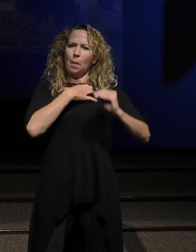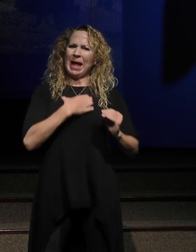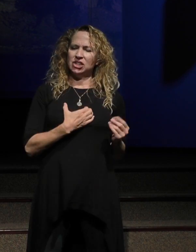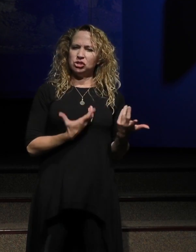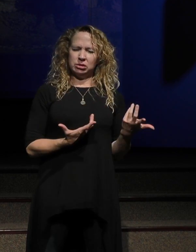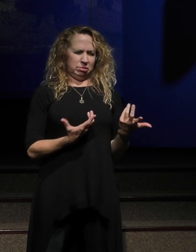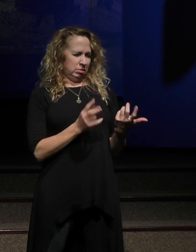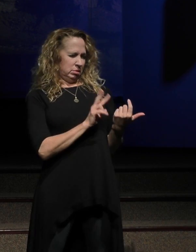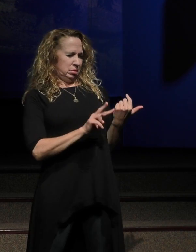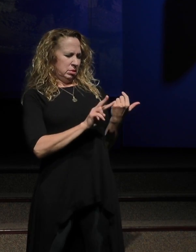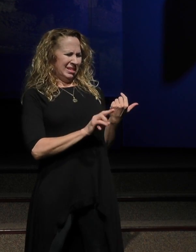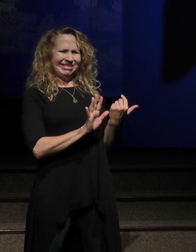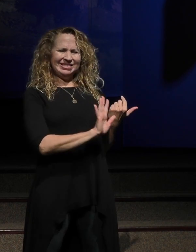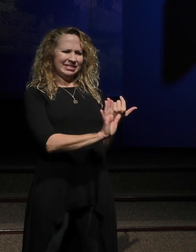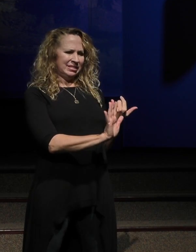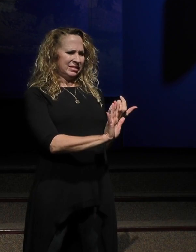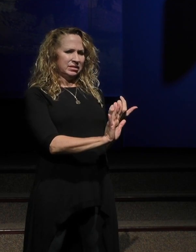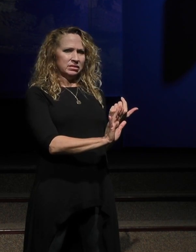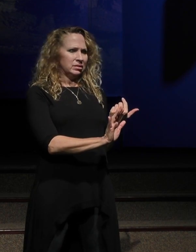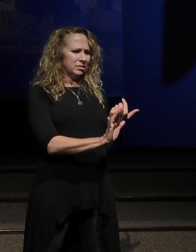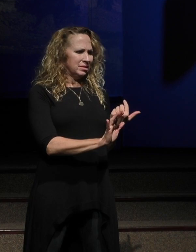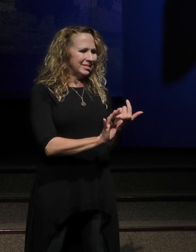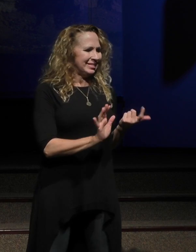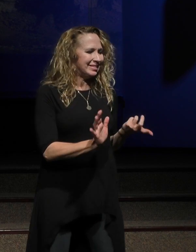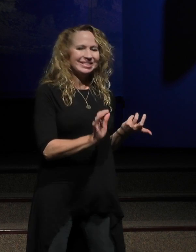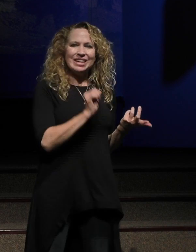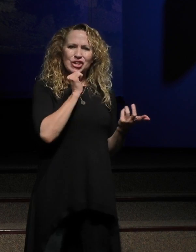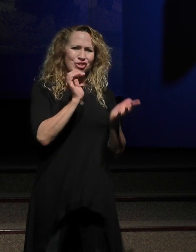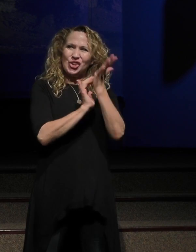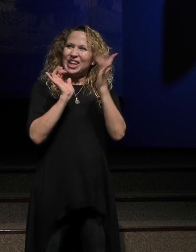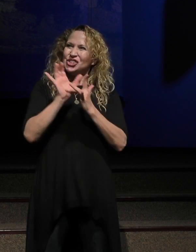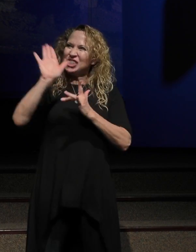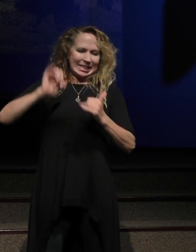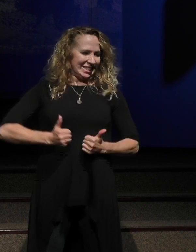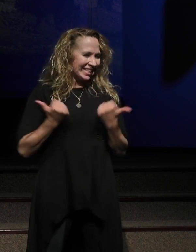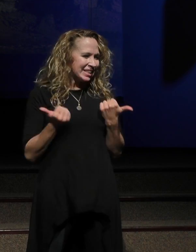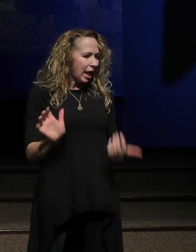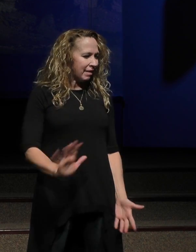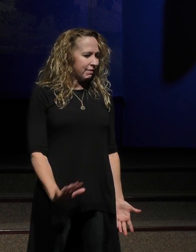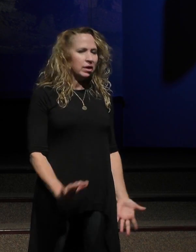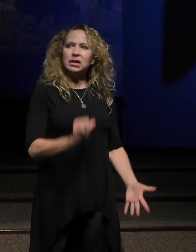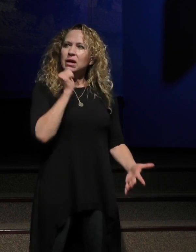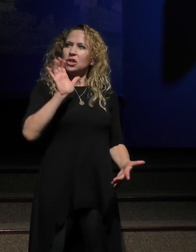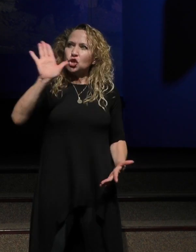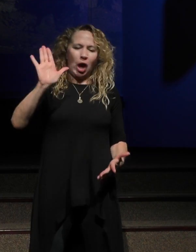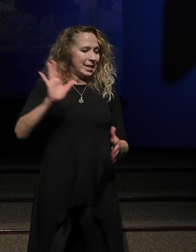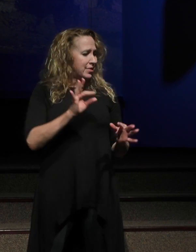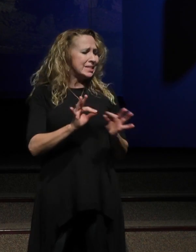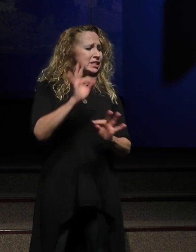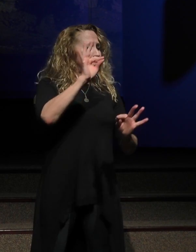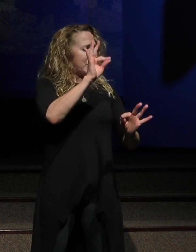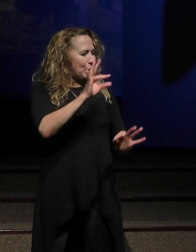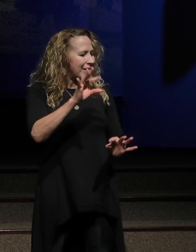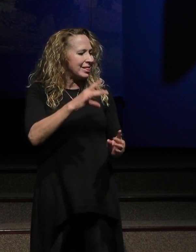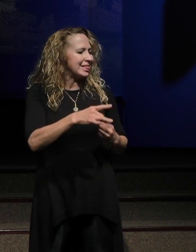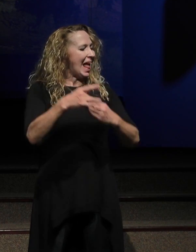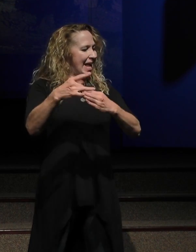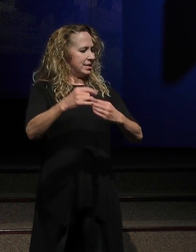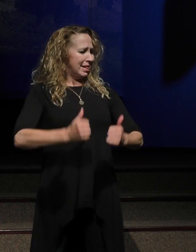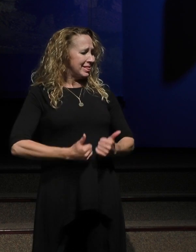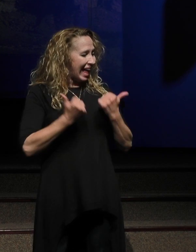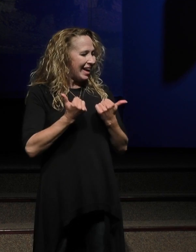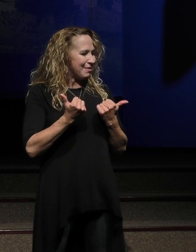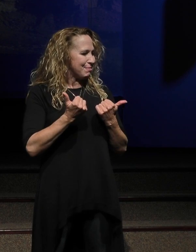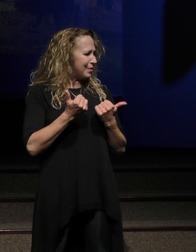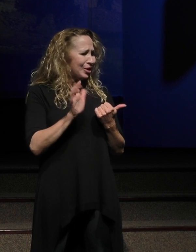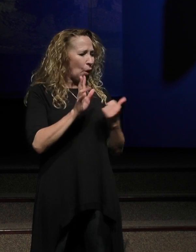And I just want to say, that's not the Jesus life. That's not the spirit led life that Jesus wants you